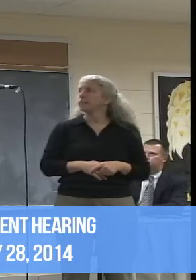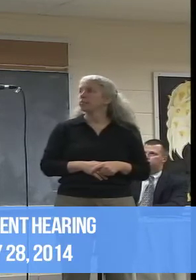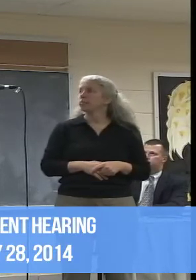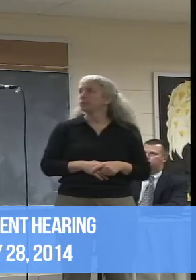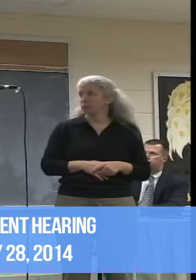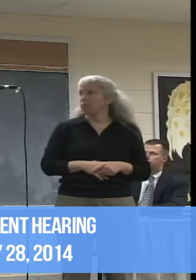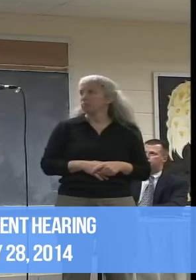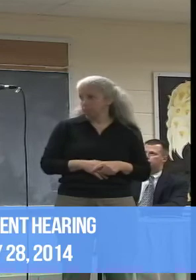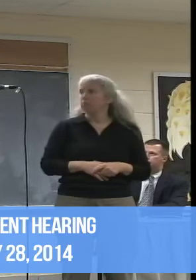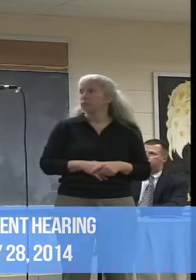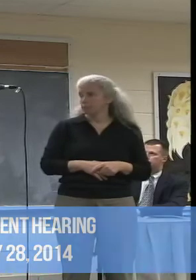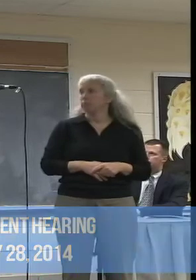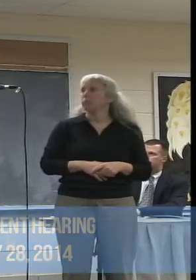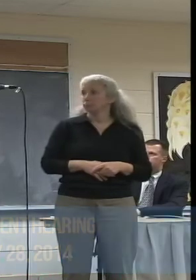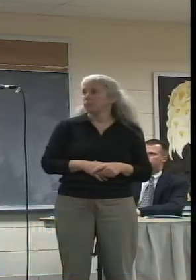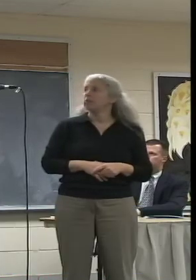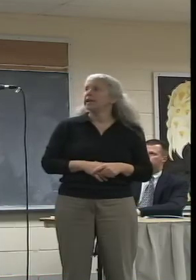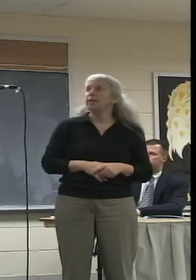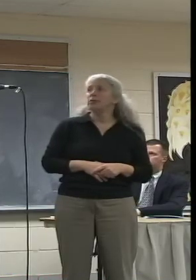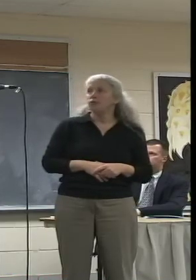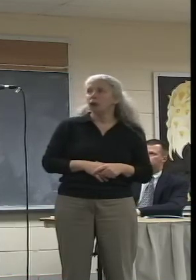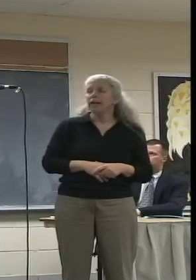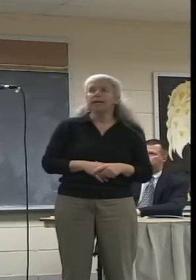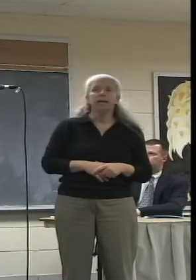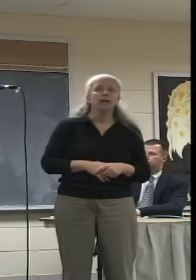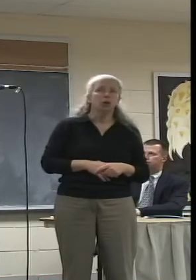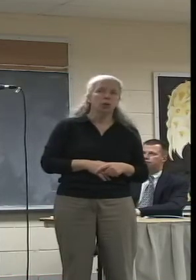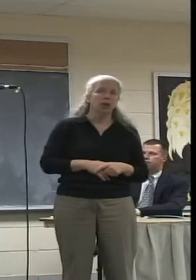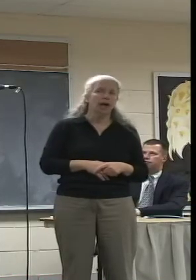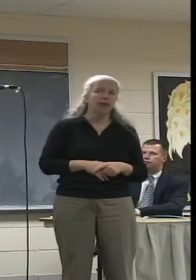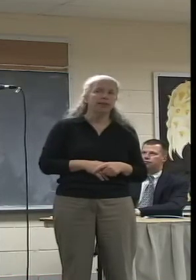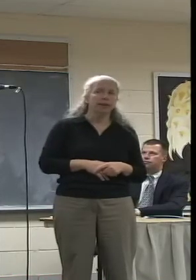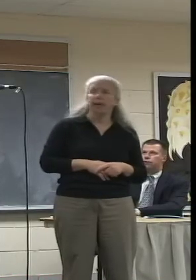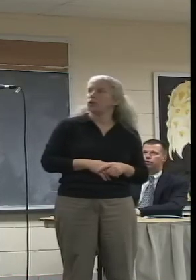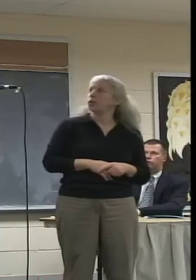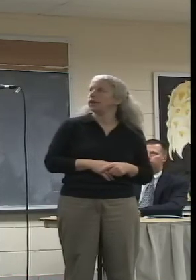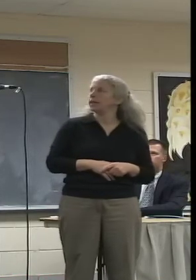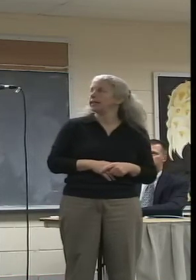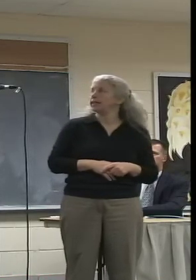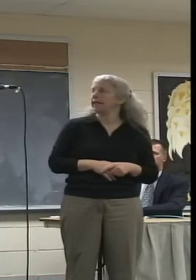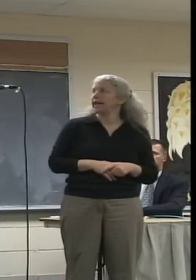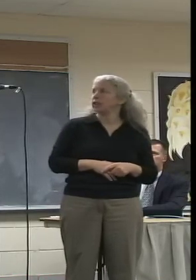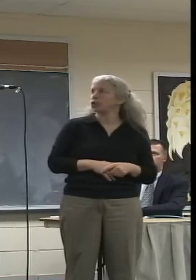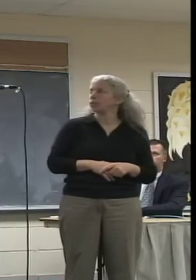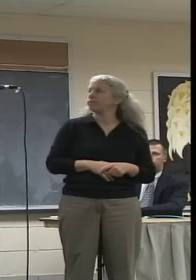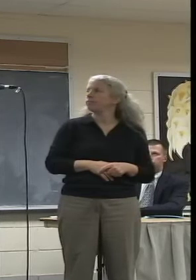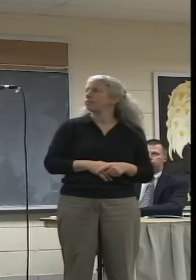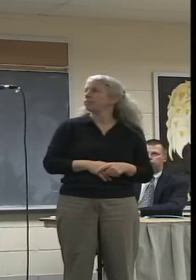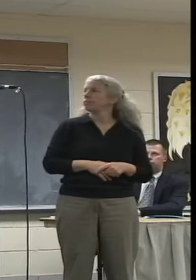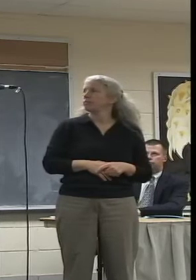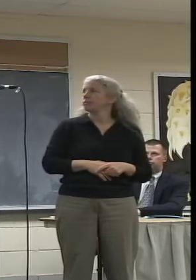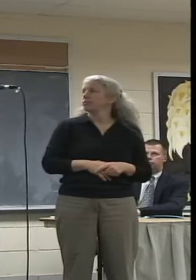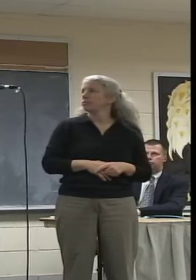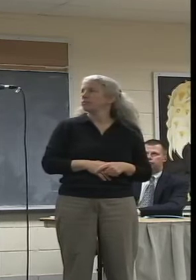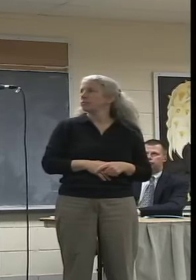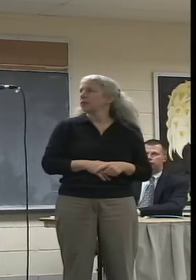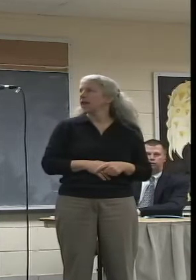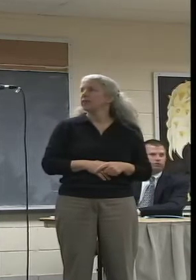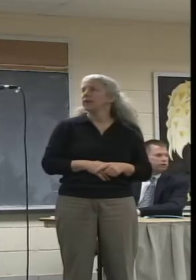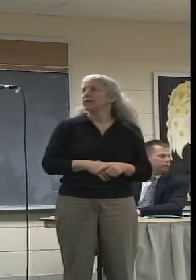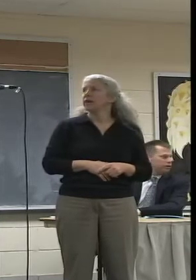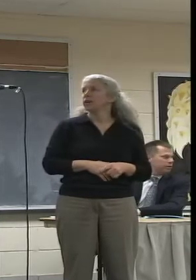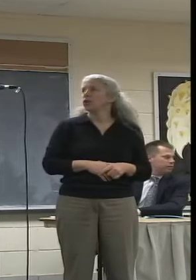is Rodney. My name is Rodney. My name is K-U-L-N-H. I in Northern Hamilton